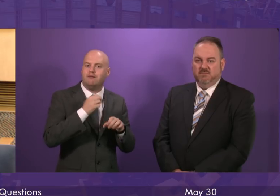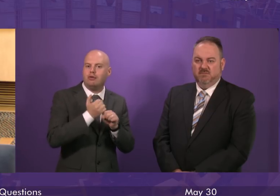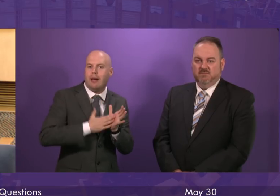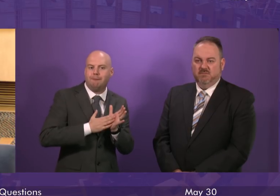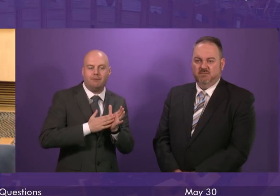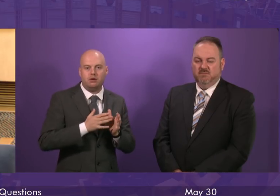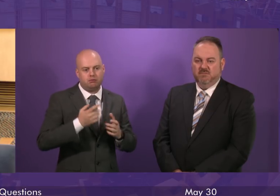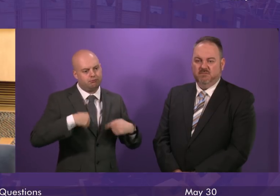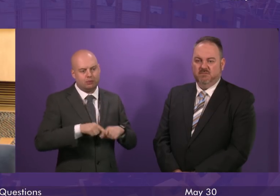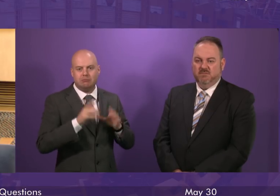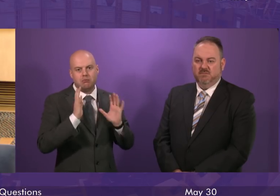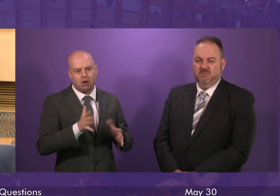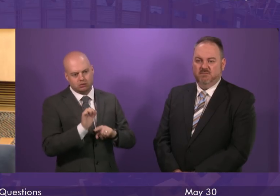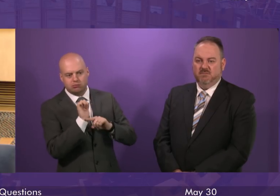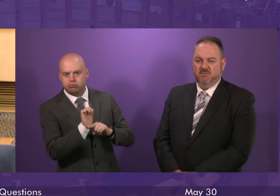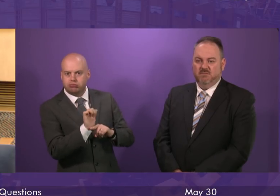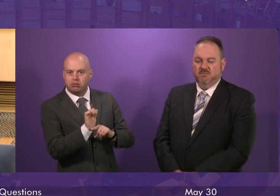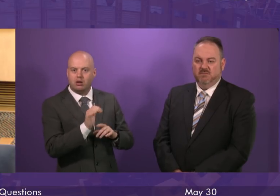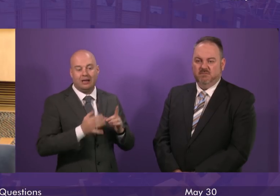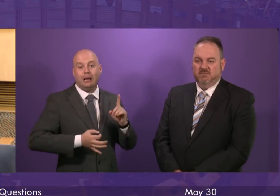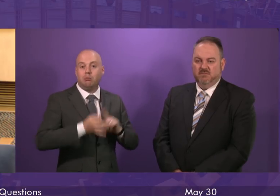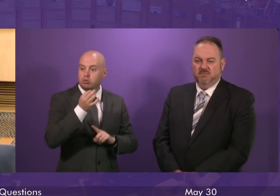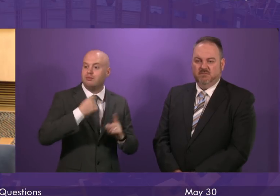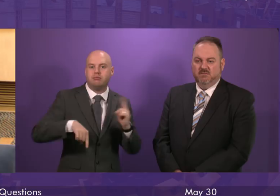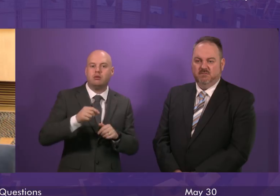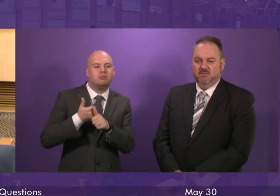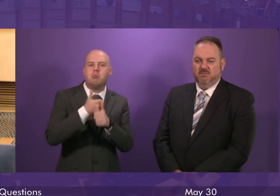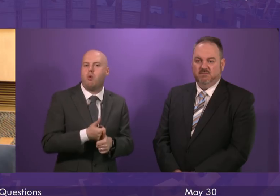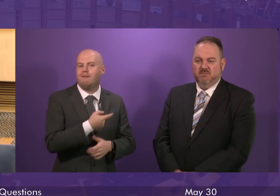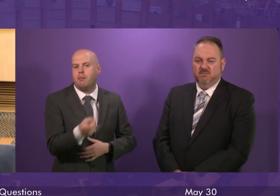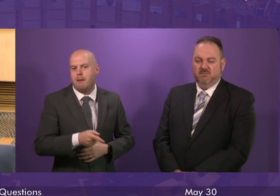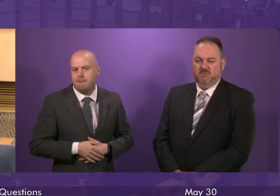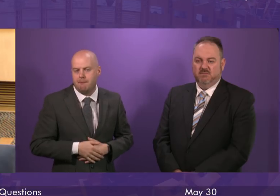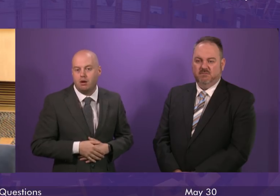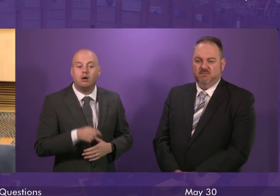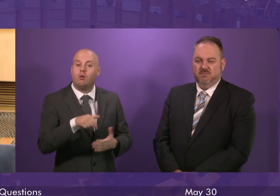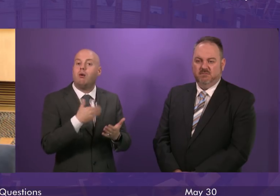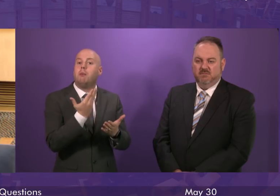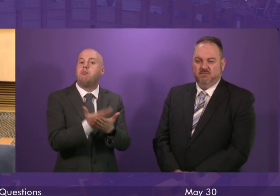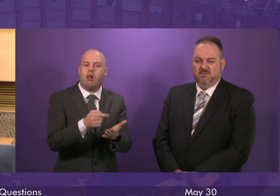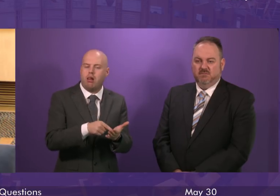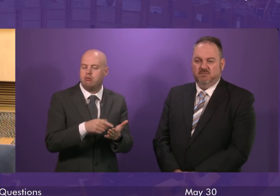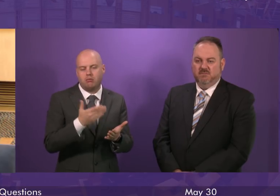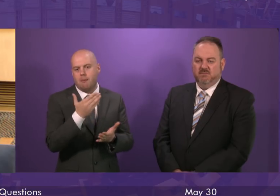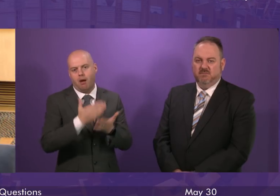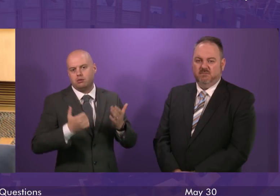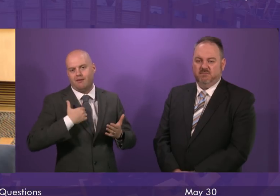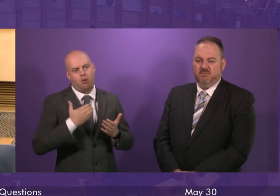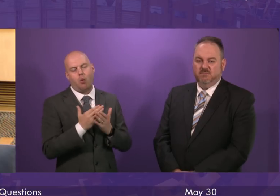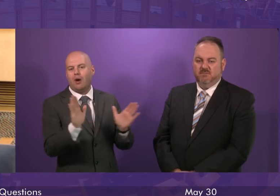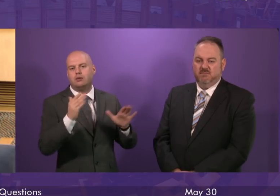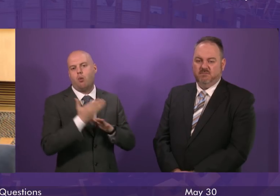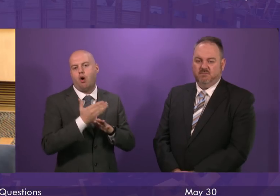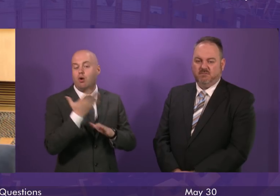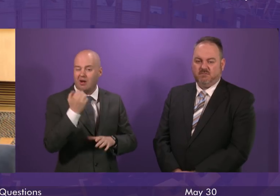guidance to public bodies to improve their response to FGM this bill of course is part of our wider work through the implementation of our national action